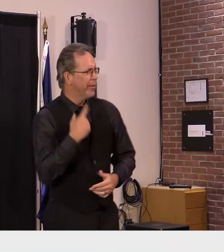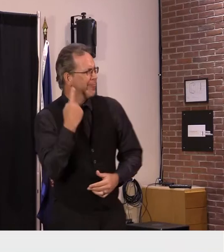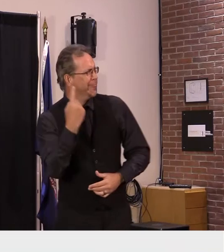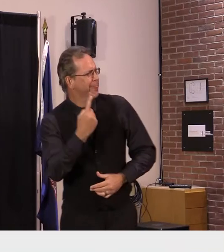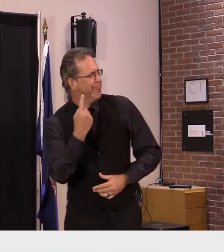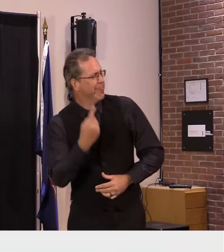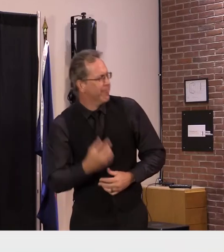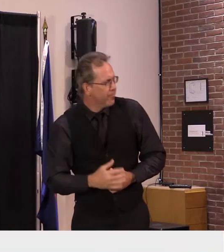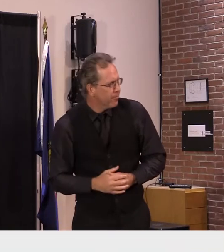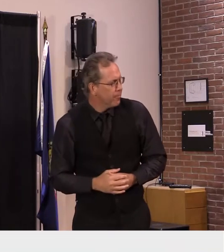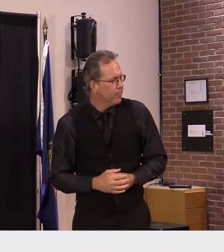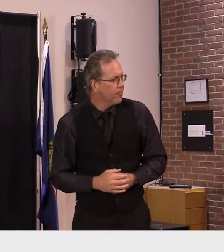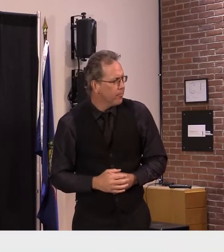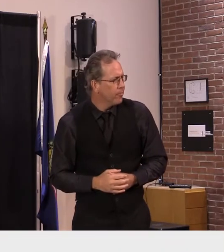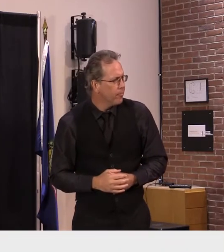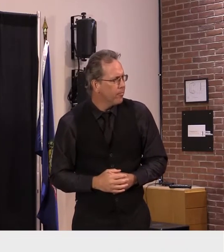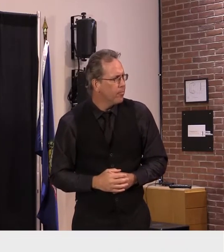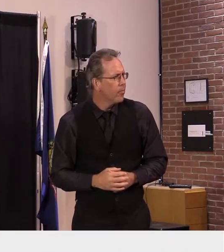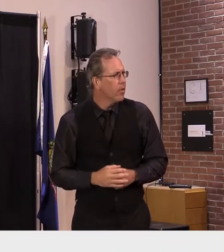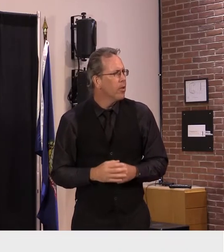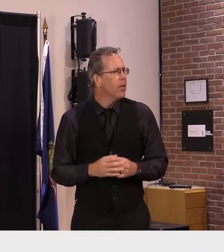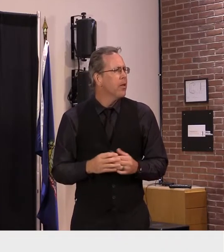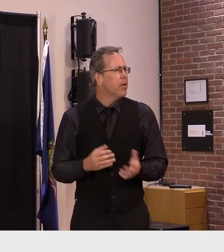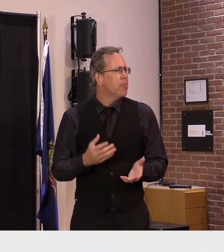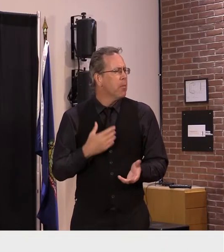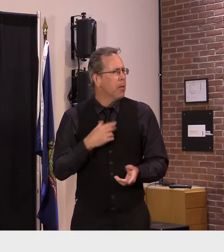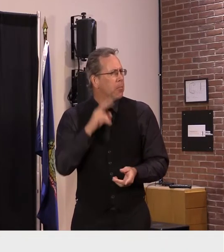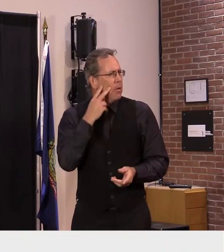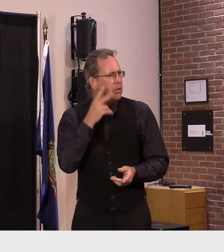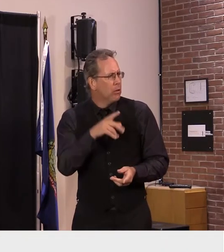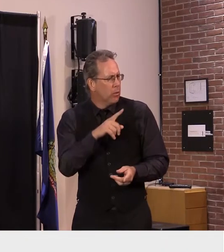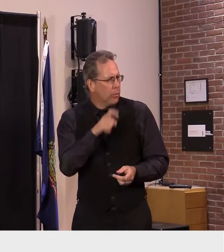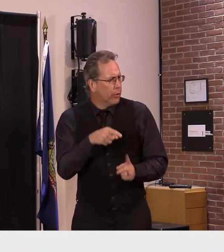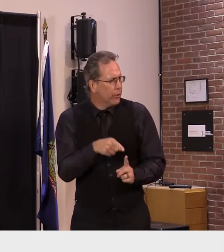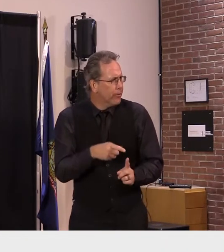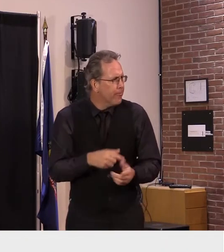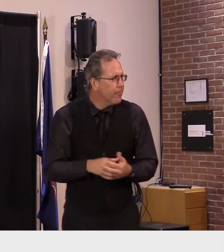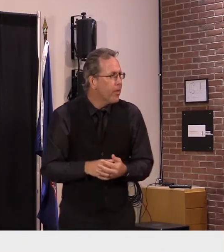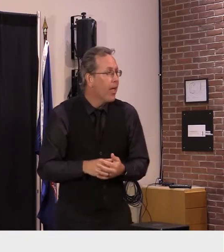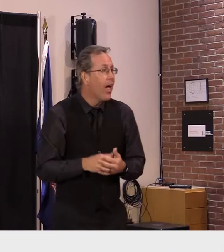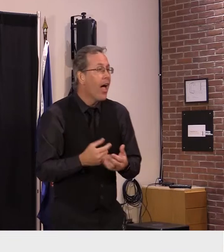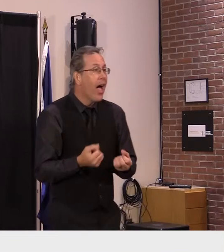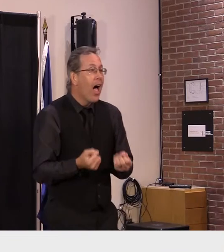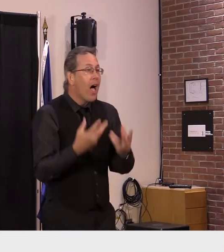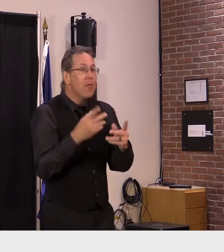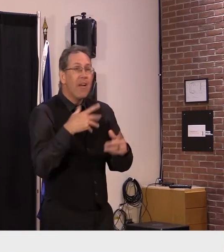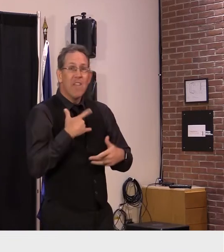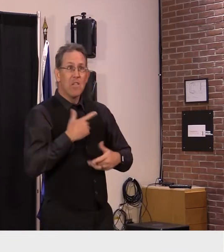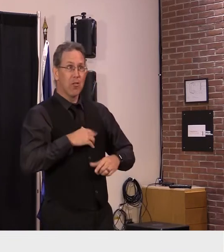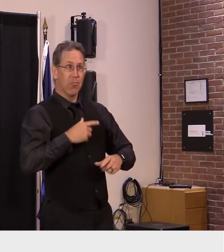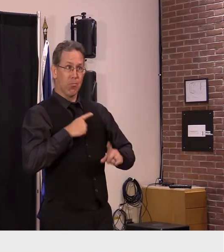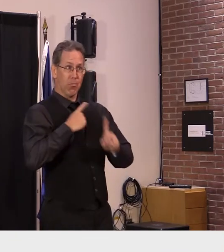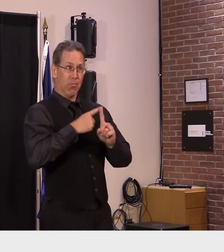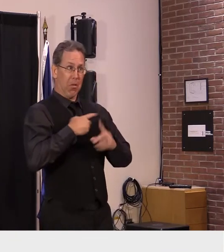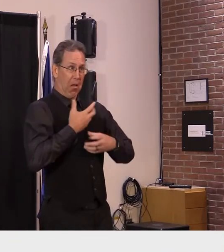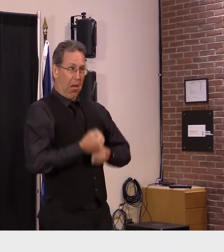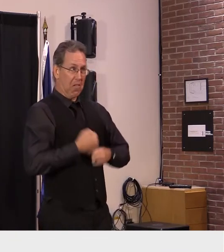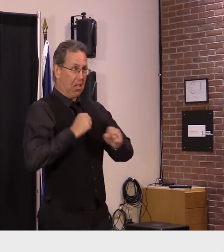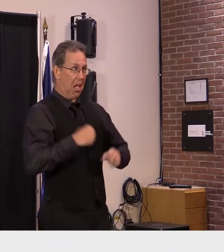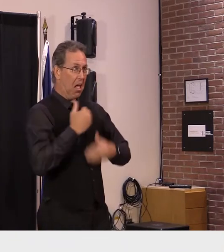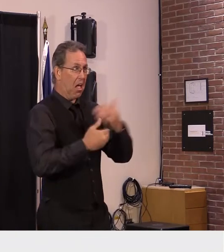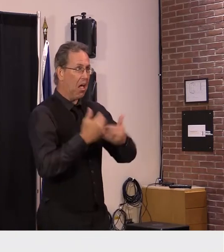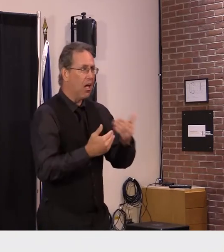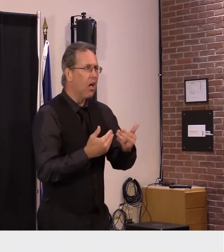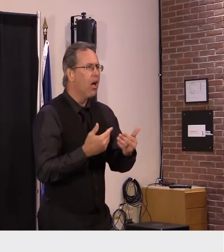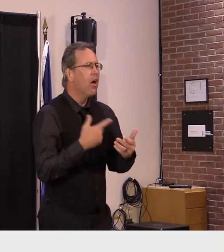maybe there's some misconception as to what our level of optimism is um i think i believe we were talking about